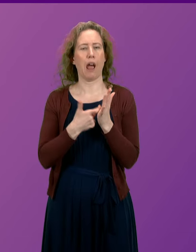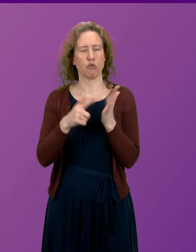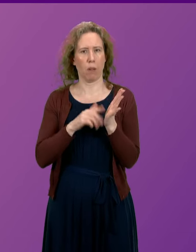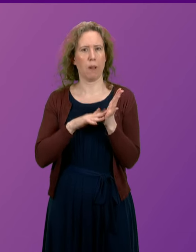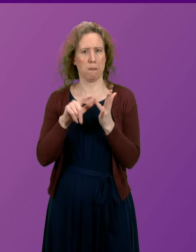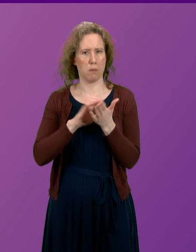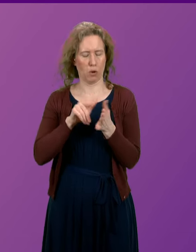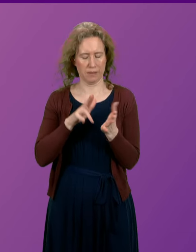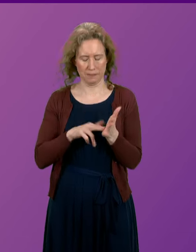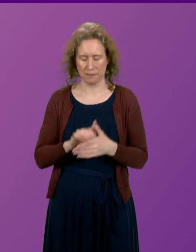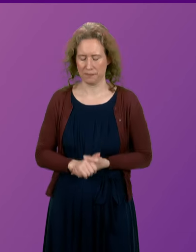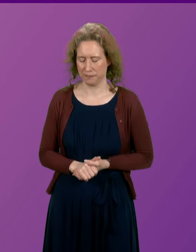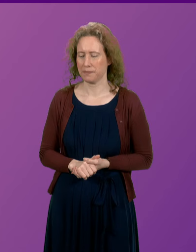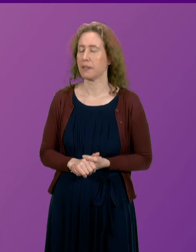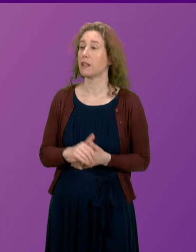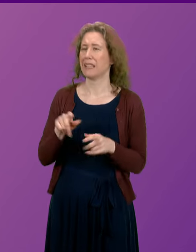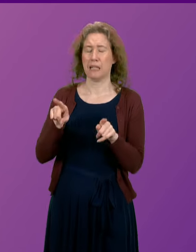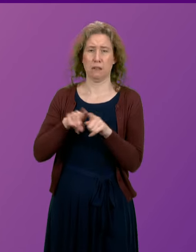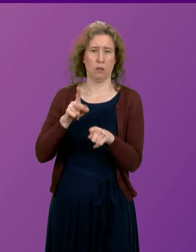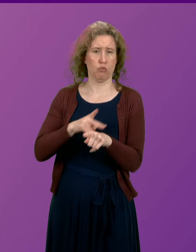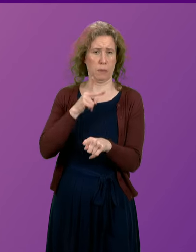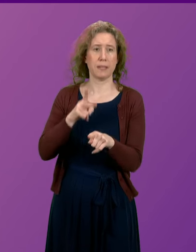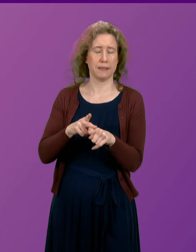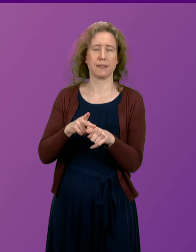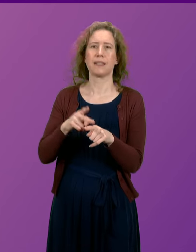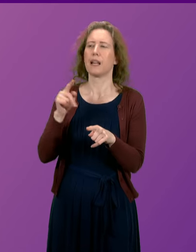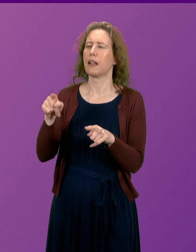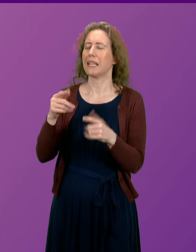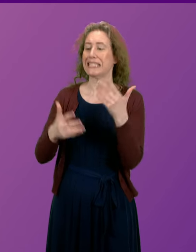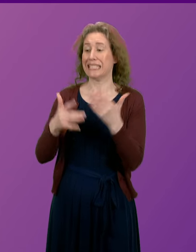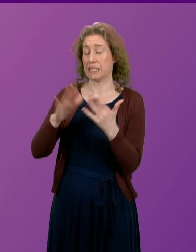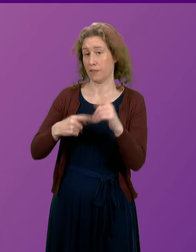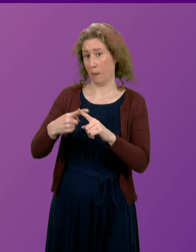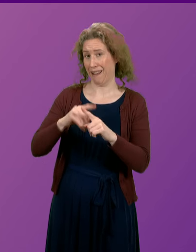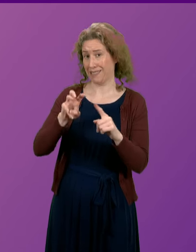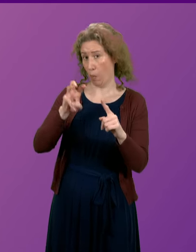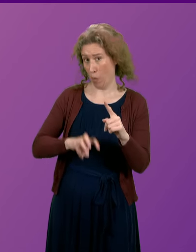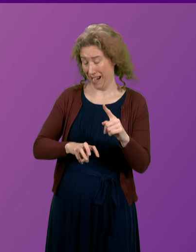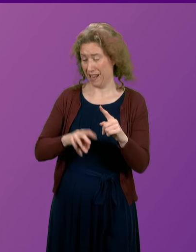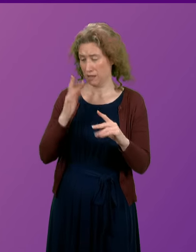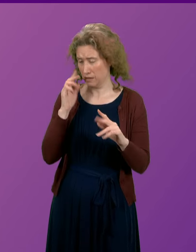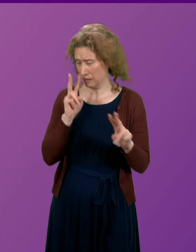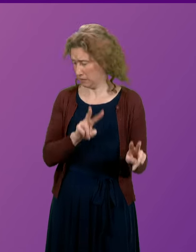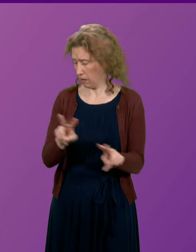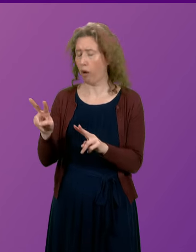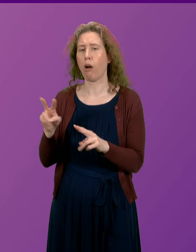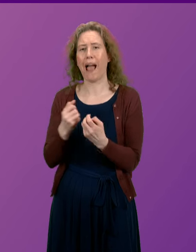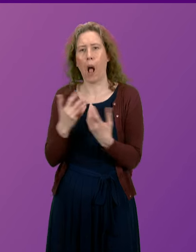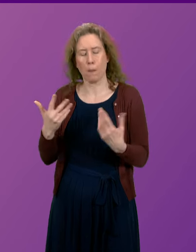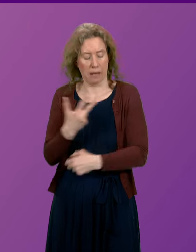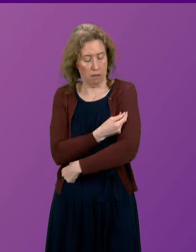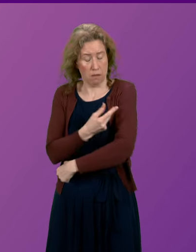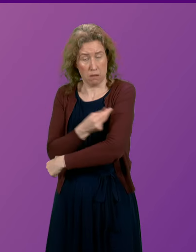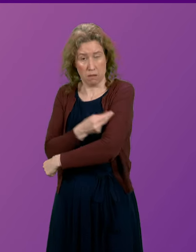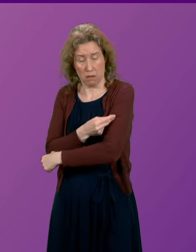Officer. As has been said, the statistics from England and Wales show that the uptake in immunisation against whooping